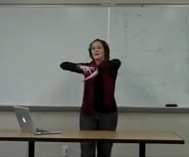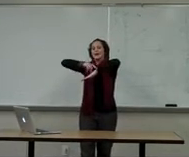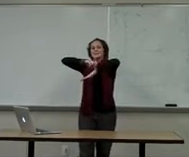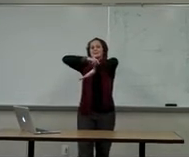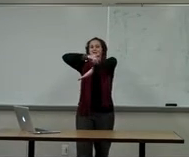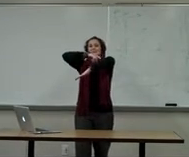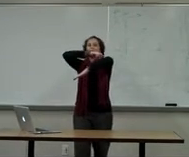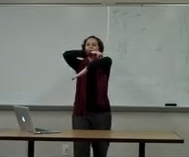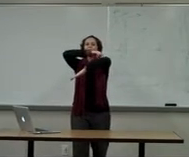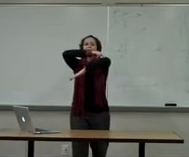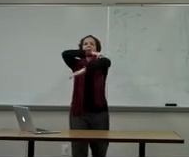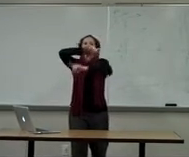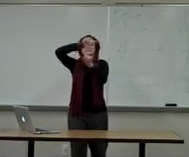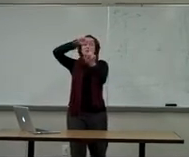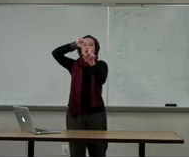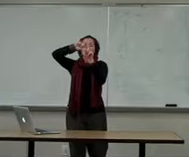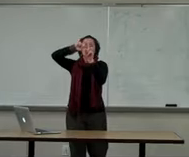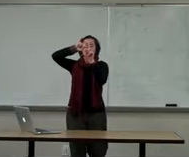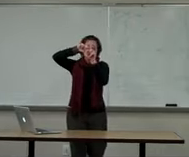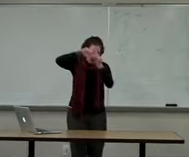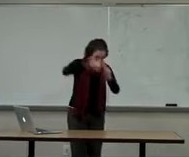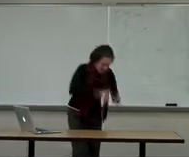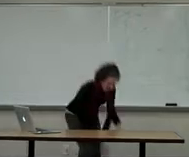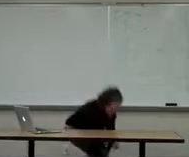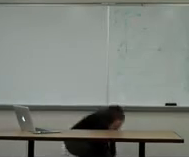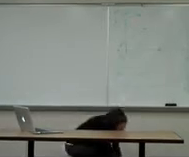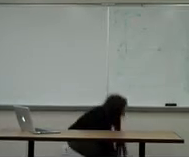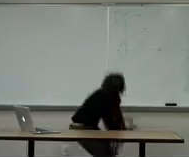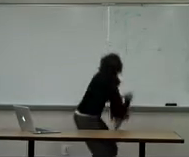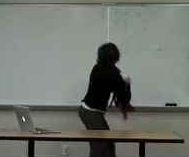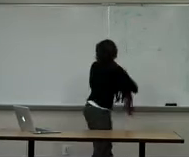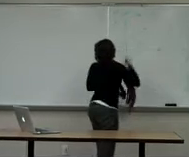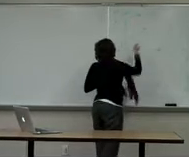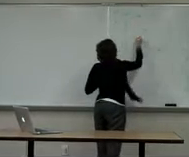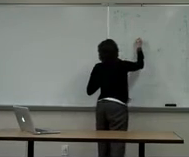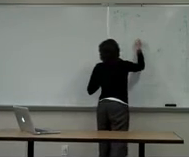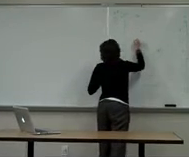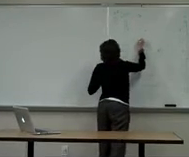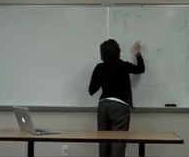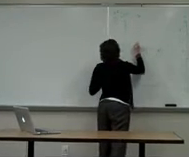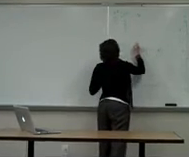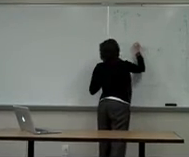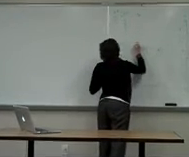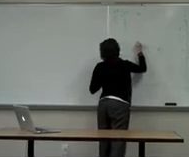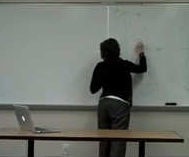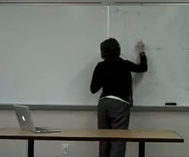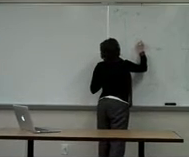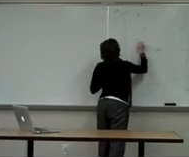Joe walks to the right, the slope is positive. Okay? So this would be a positive slope.